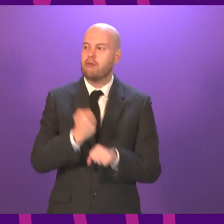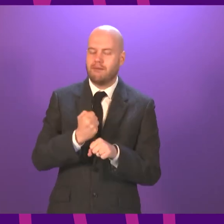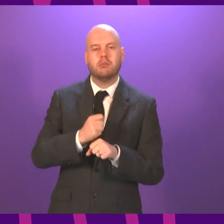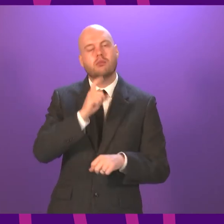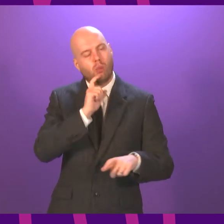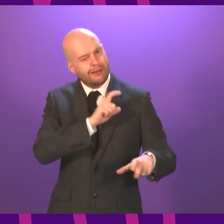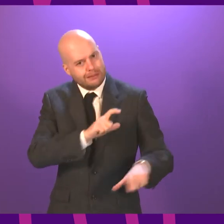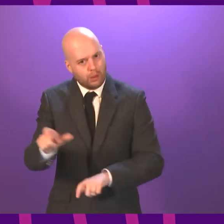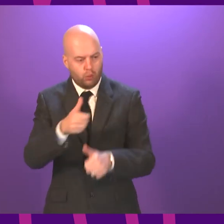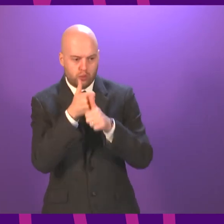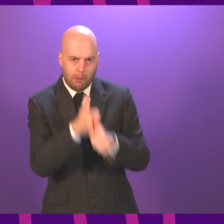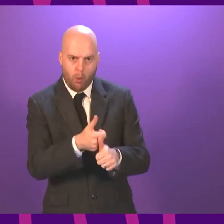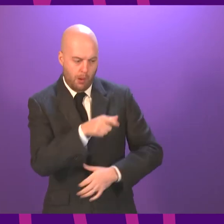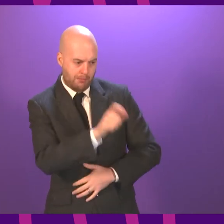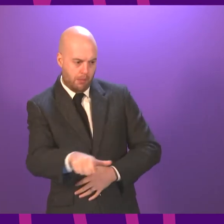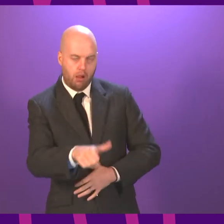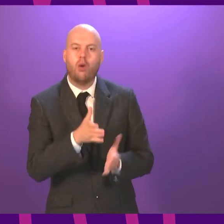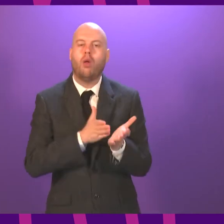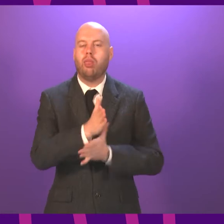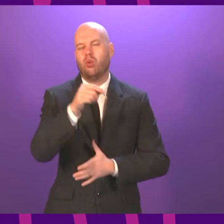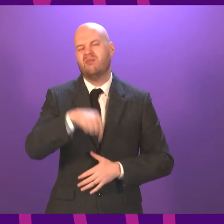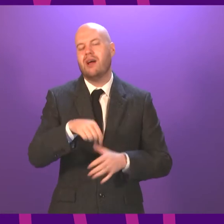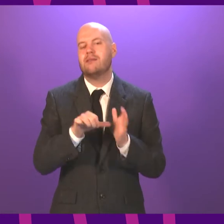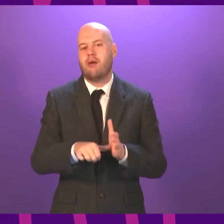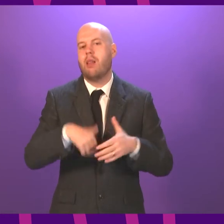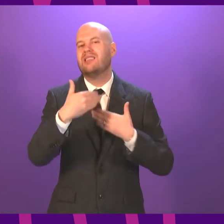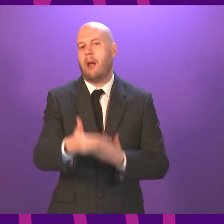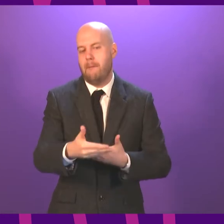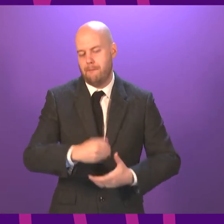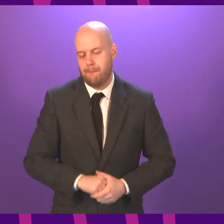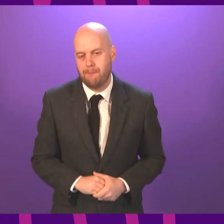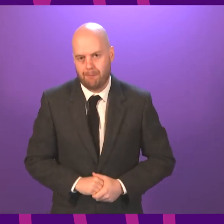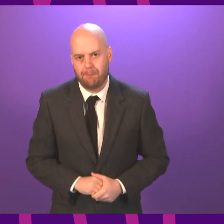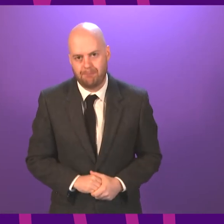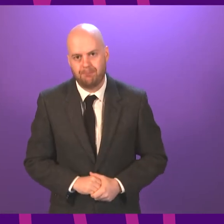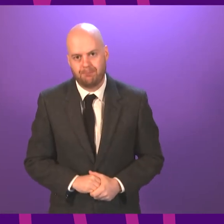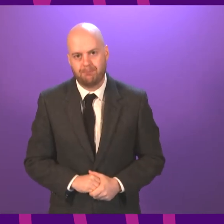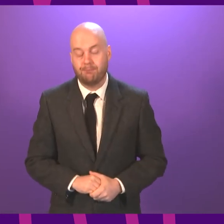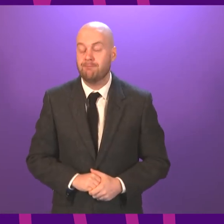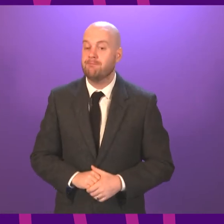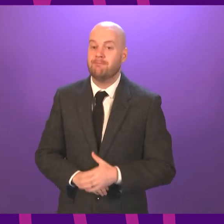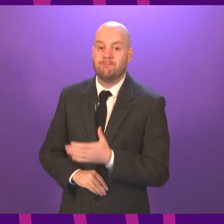support pupils in these difficult times and that approach will very much continue. Douglas Ross.